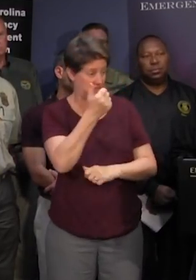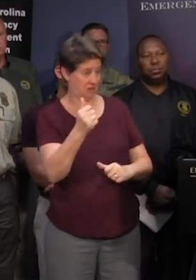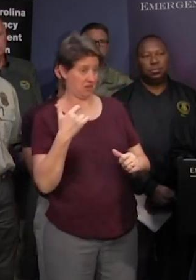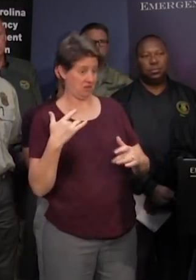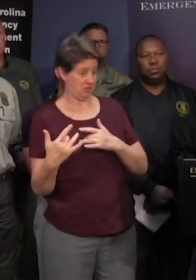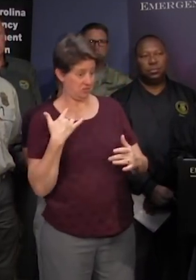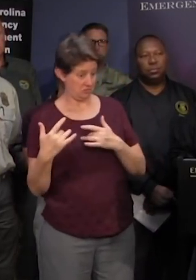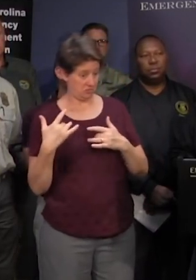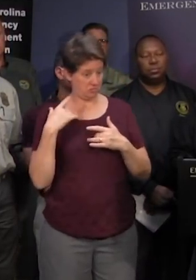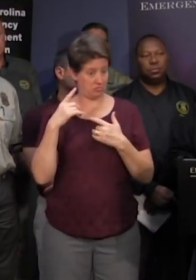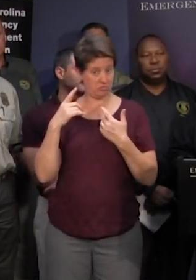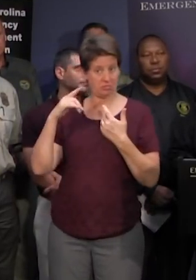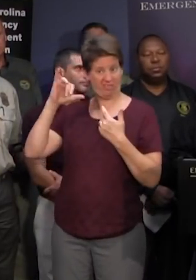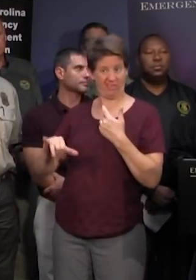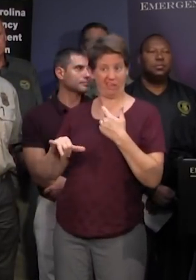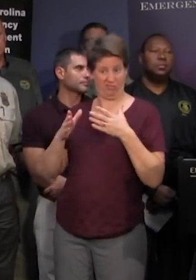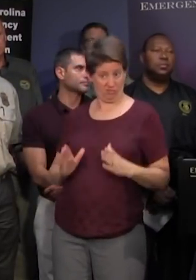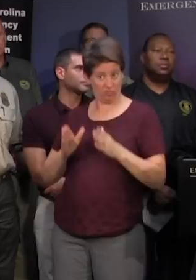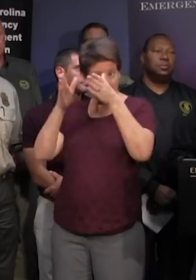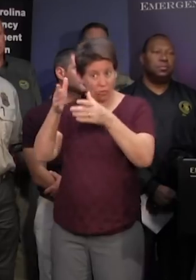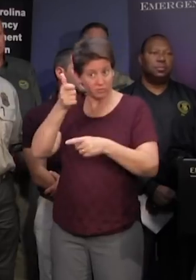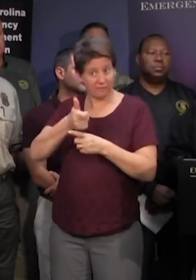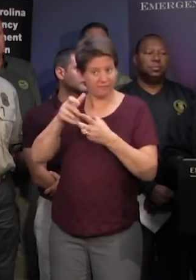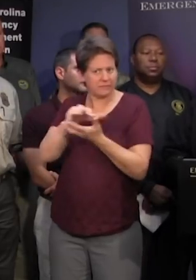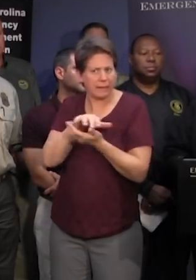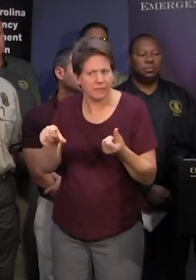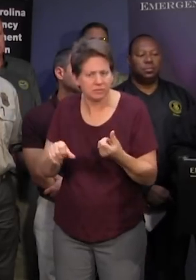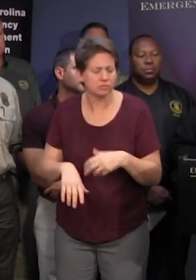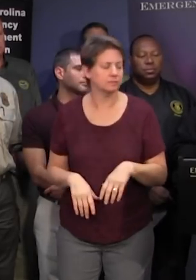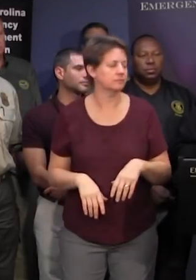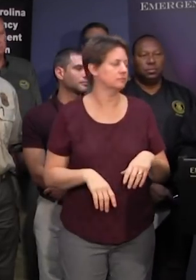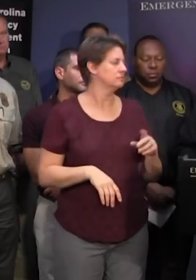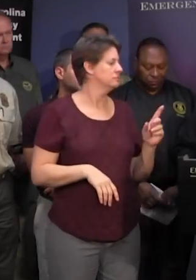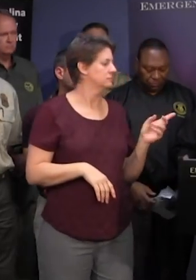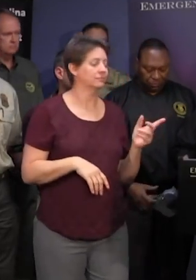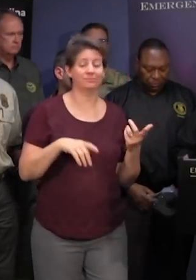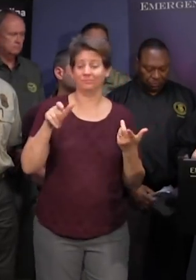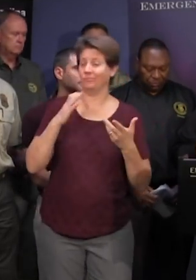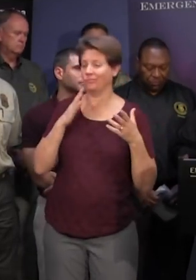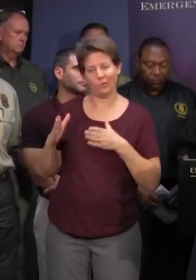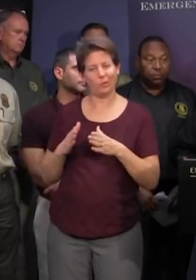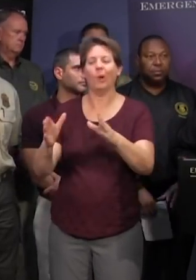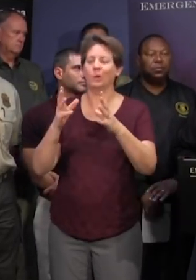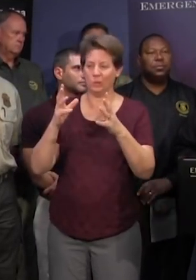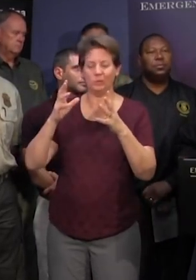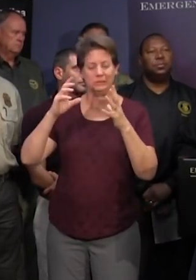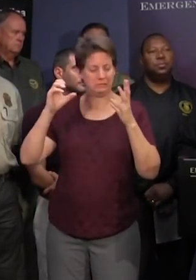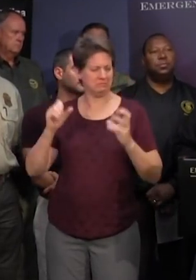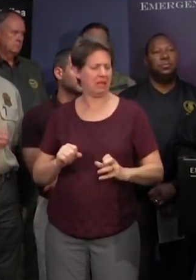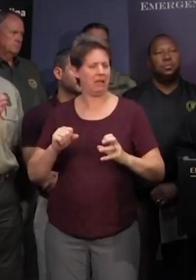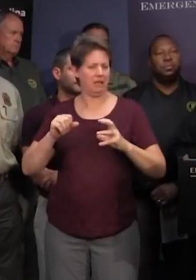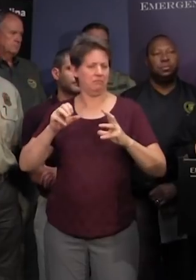you know lasting damage uh to the road at this point well they're they're designed to take some water obviously